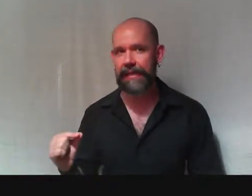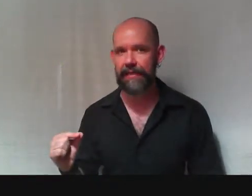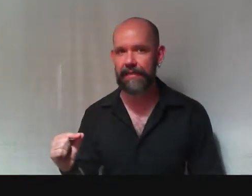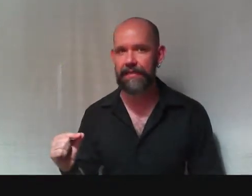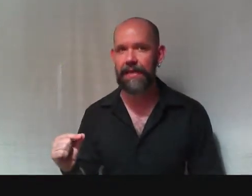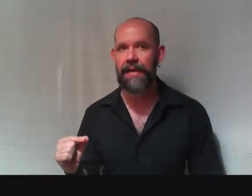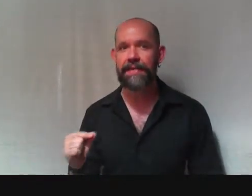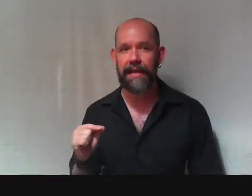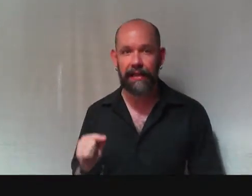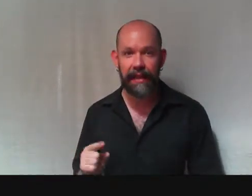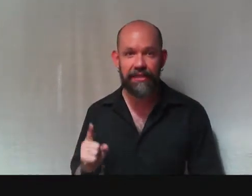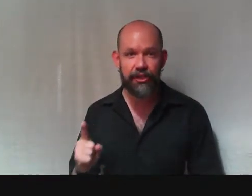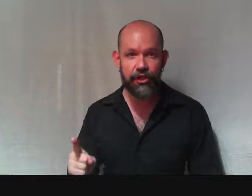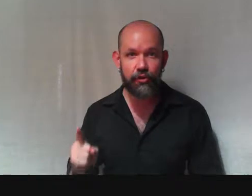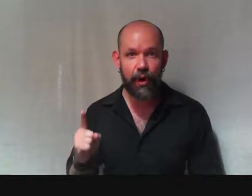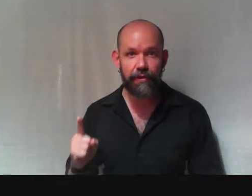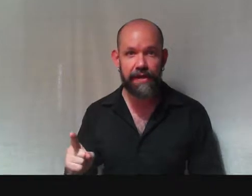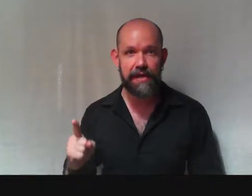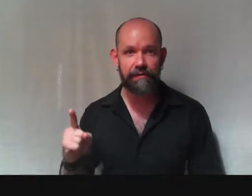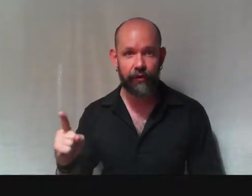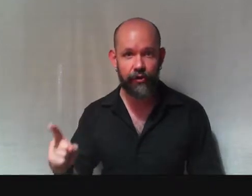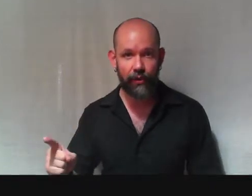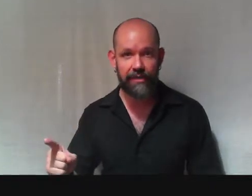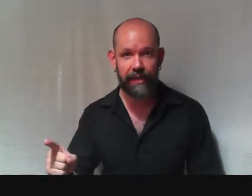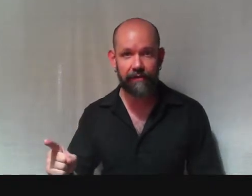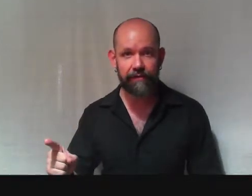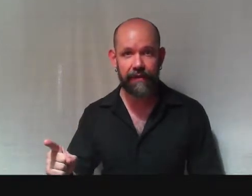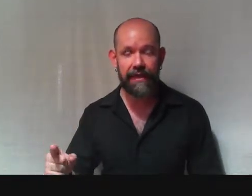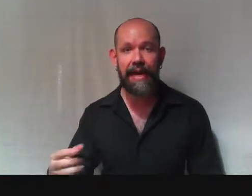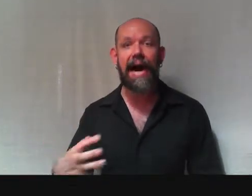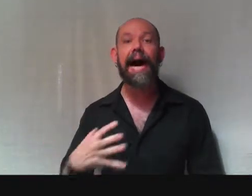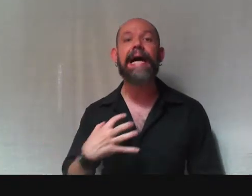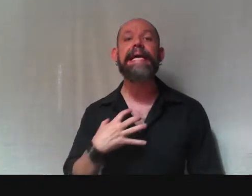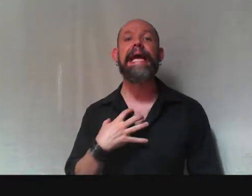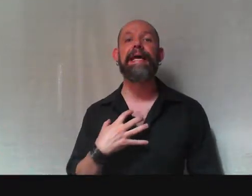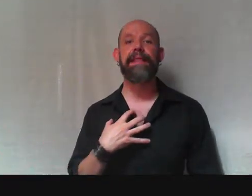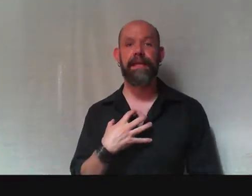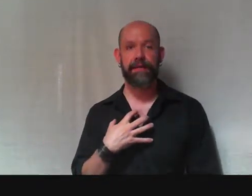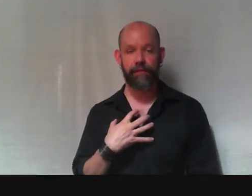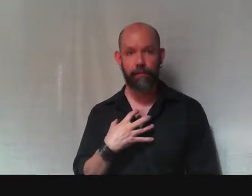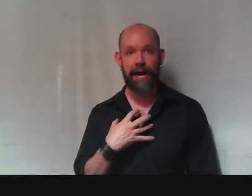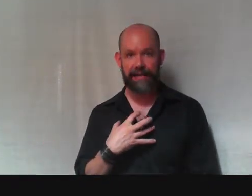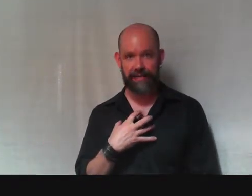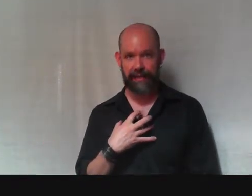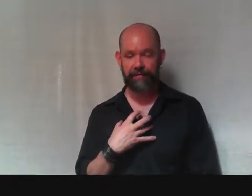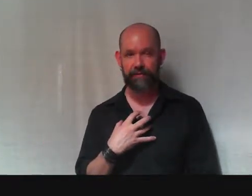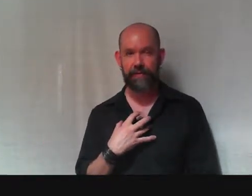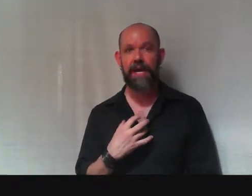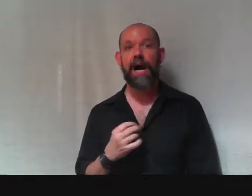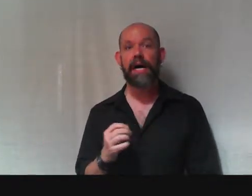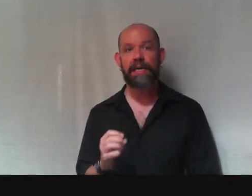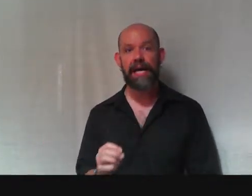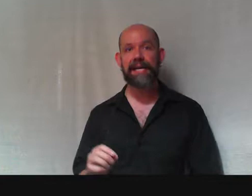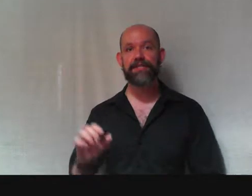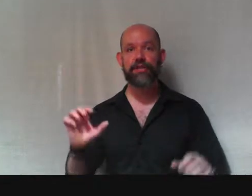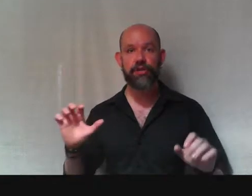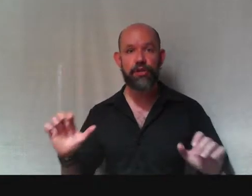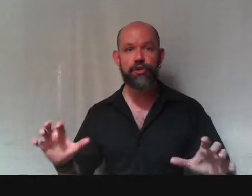that unless you are thinking for yourself, I can't think for myself. Unless you